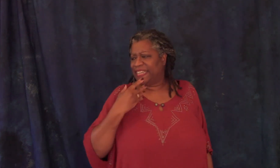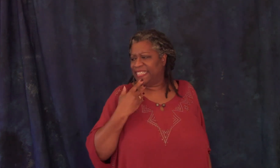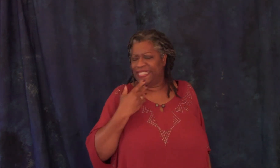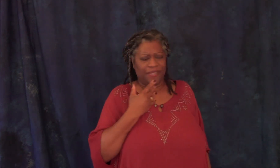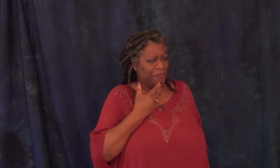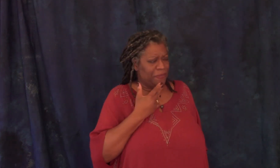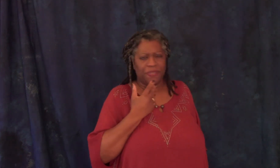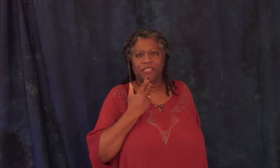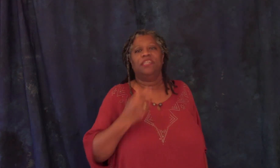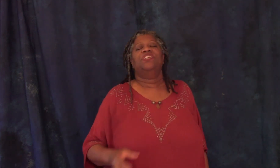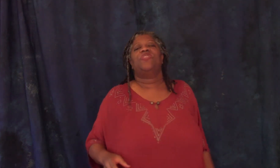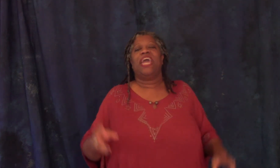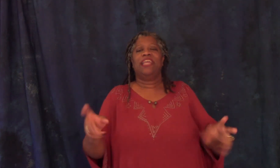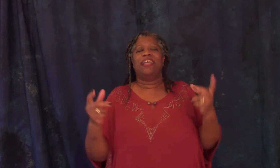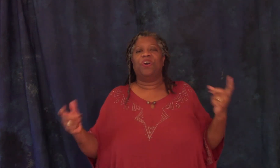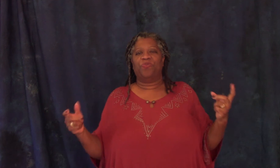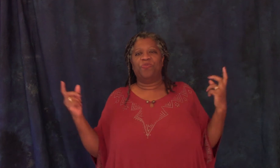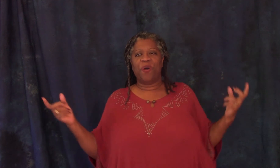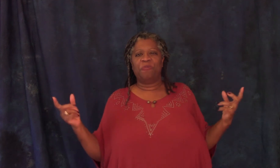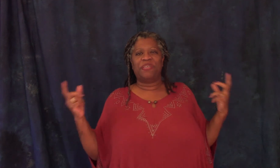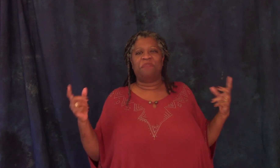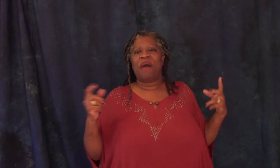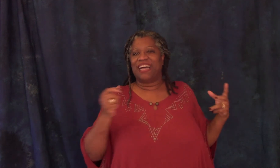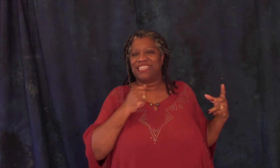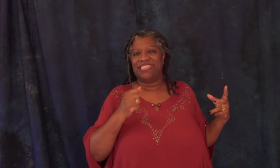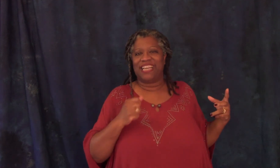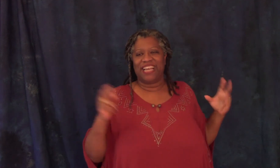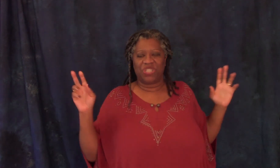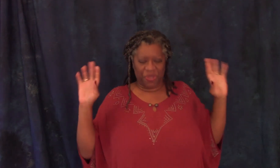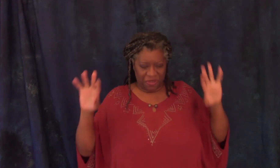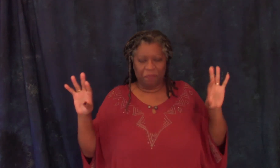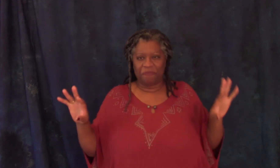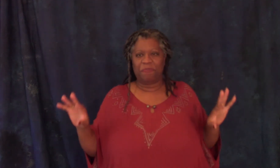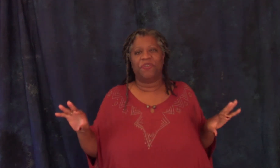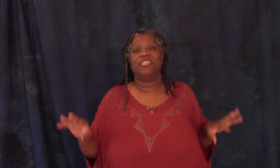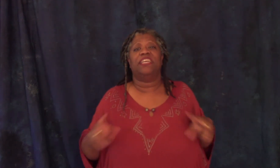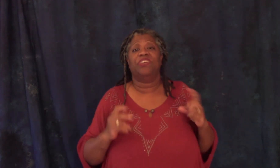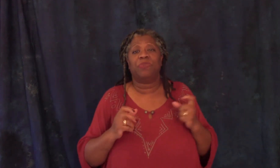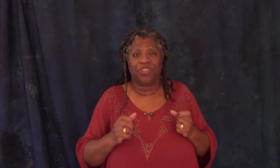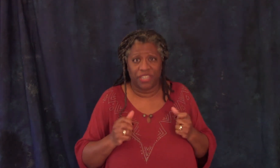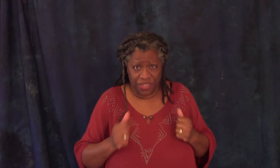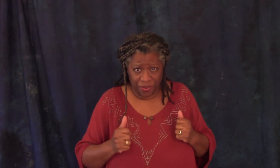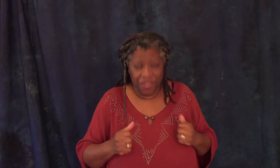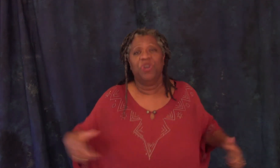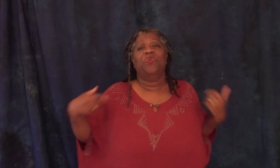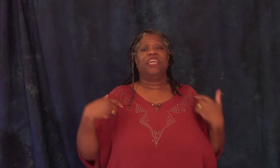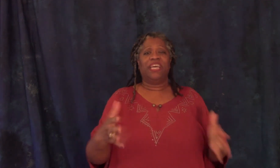ah the people so they handed out robes and masks and they to the number of people and they said here's what you're gonna do when the king